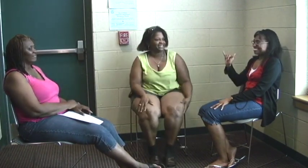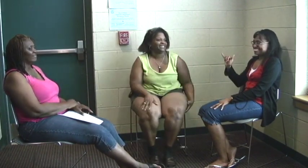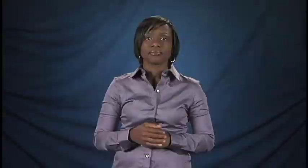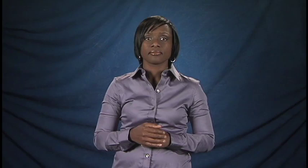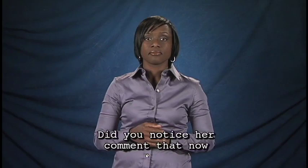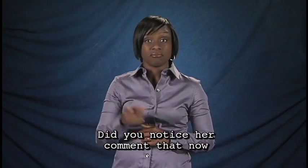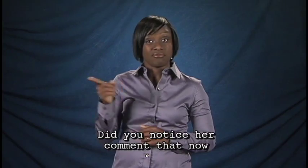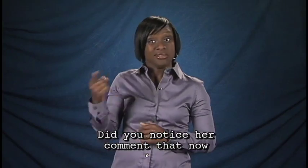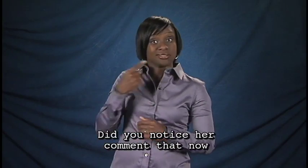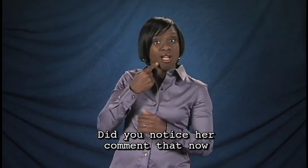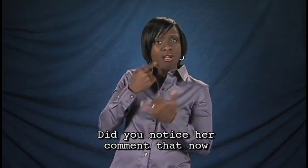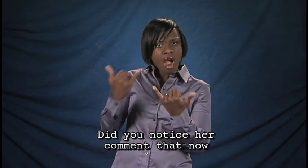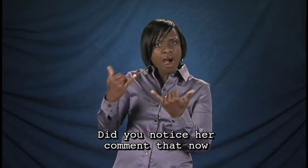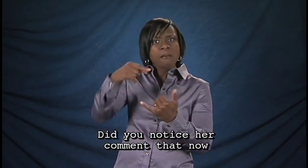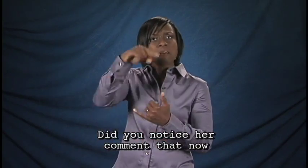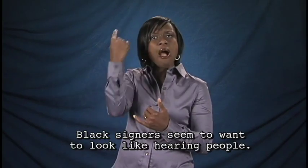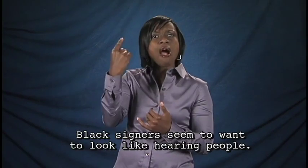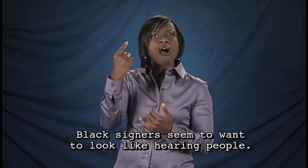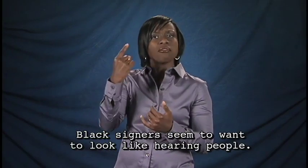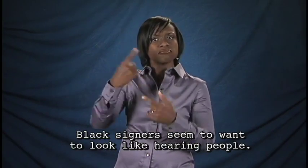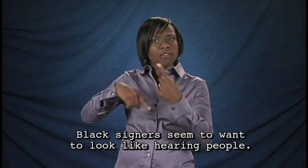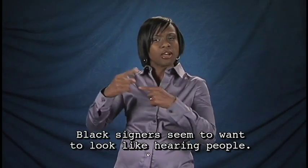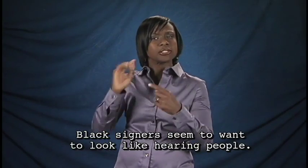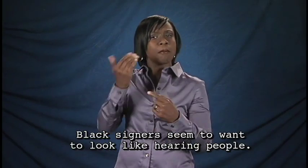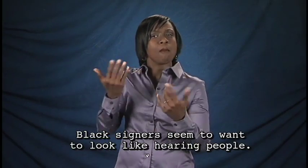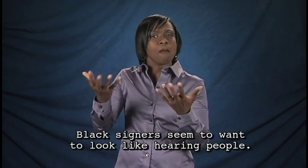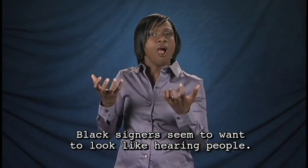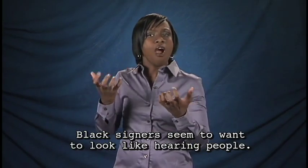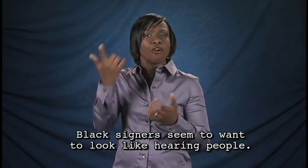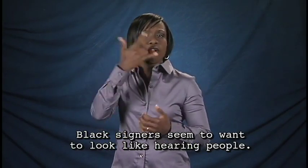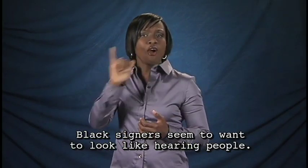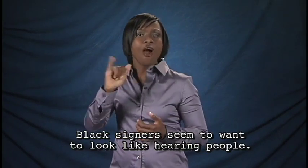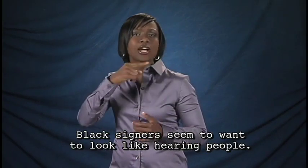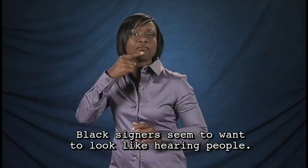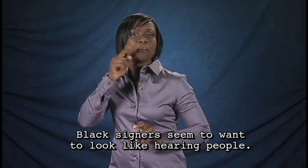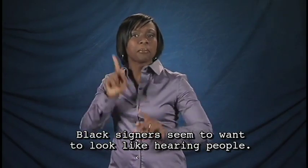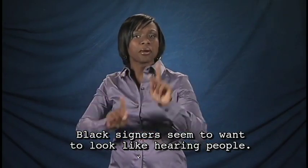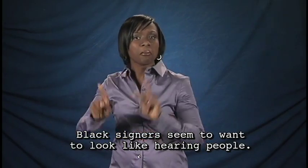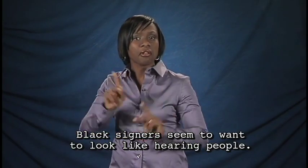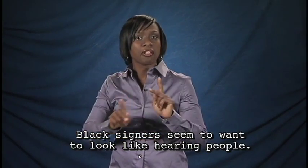Did you notice her comment that now black signers seem to want to look like hearing people?